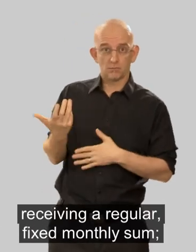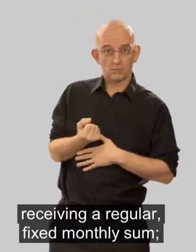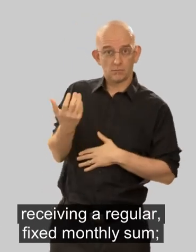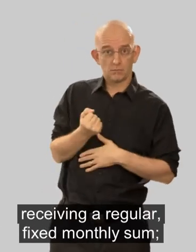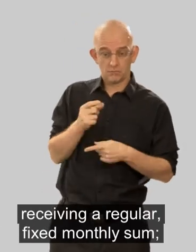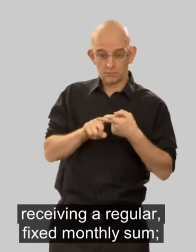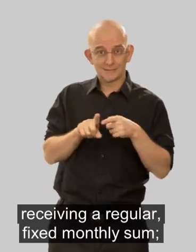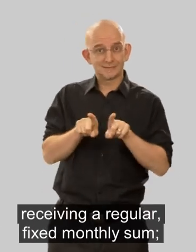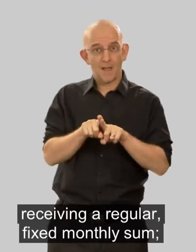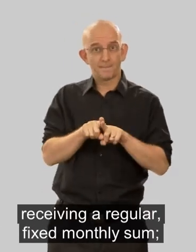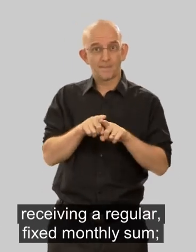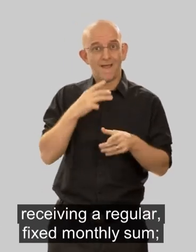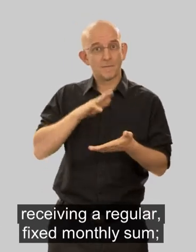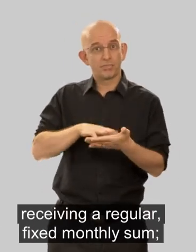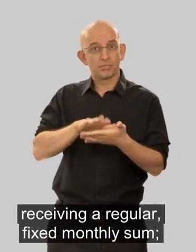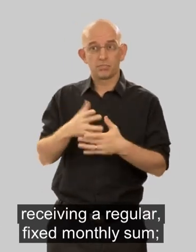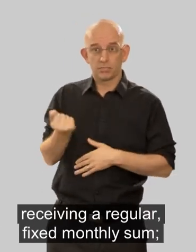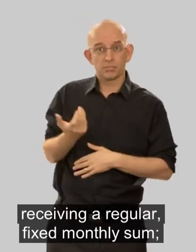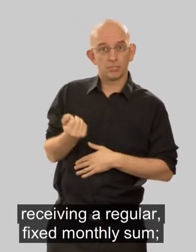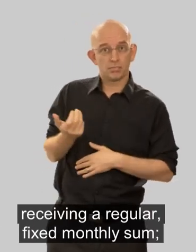Receiving a regular fixed monthly sum